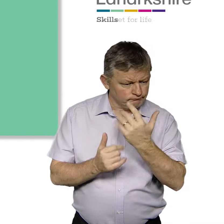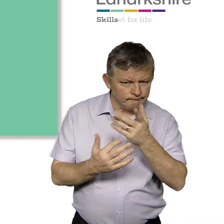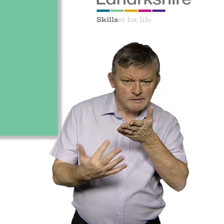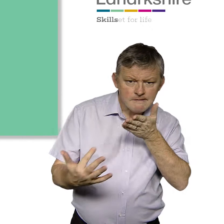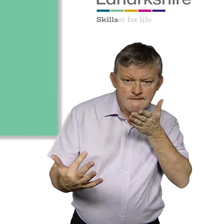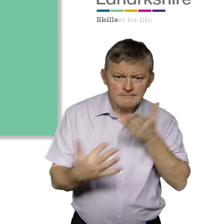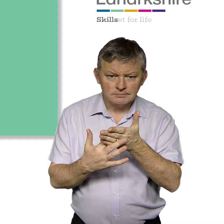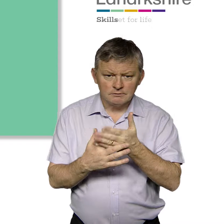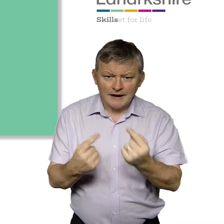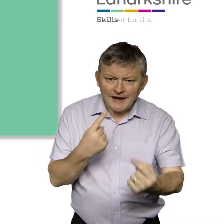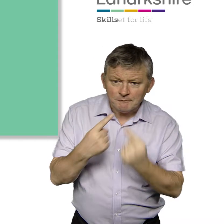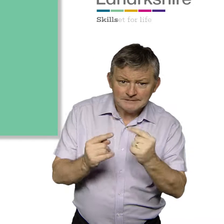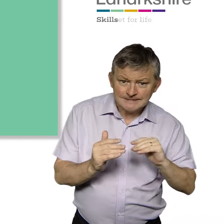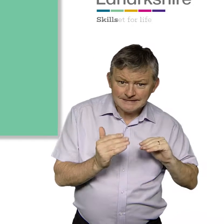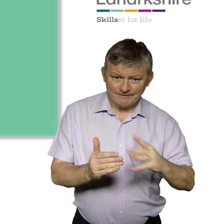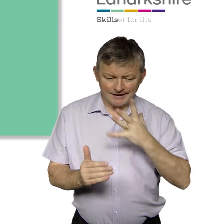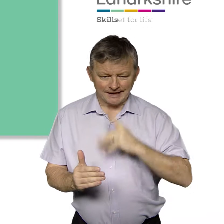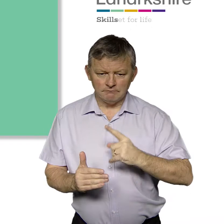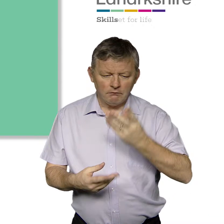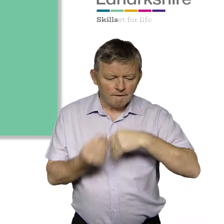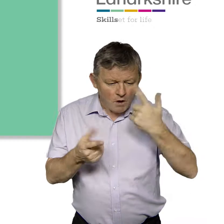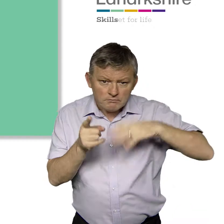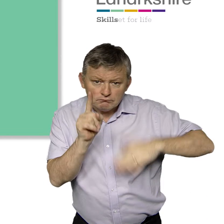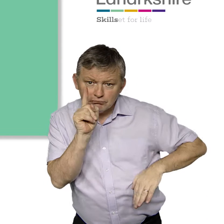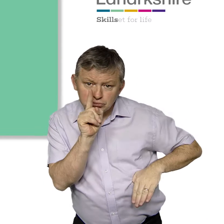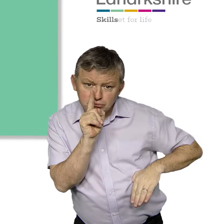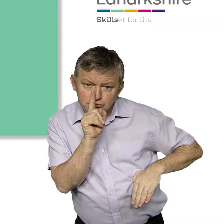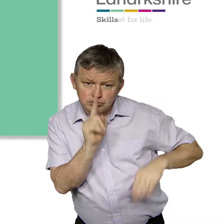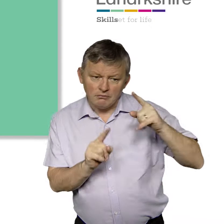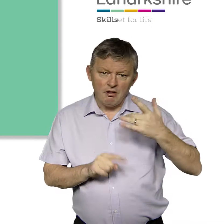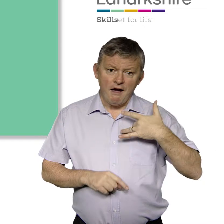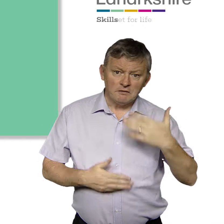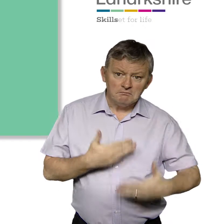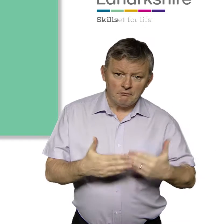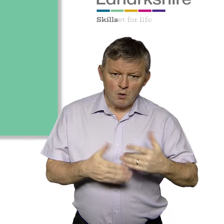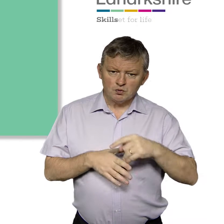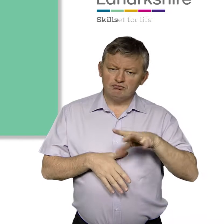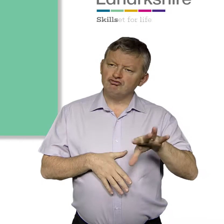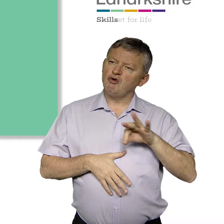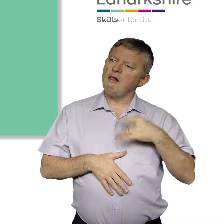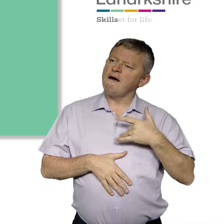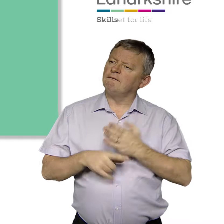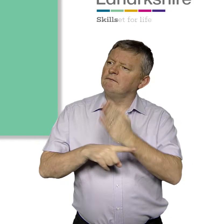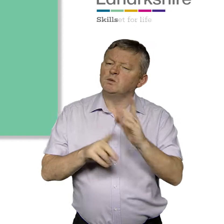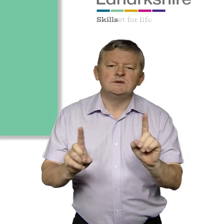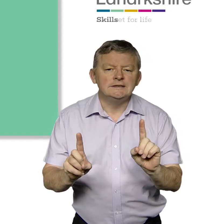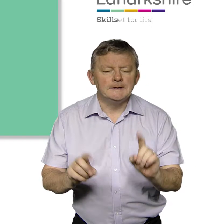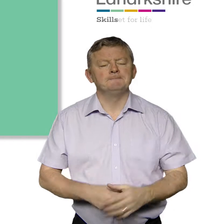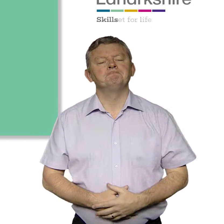BSL users will have access to the information and services they need to live active, healthy lives and to make informed